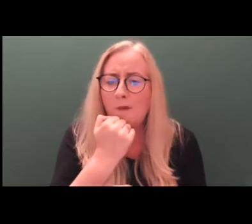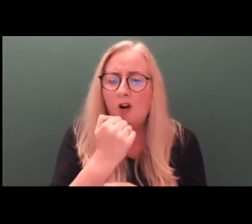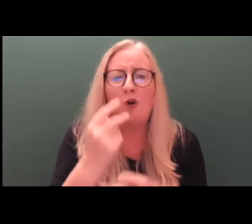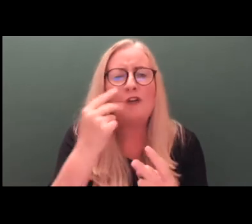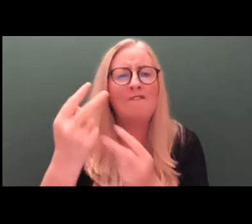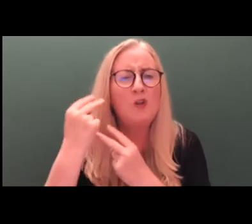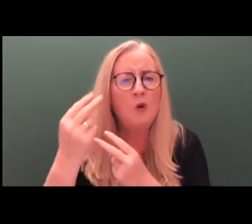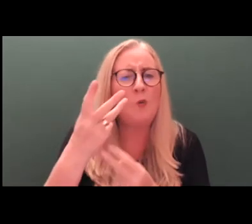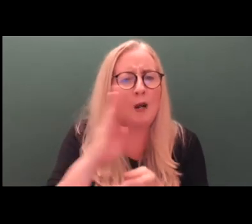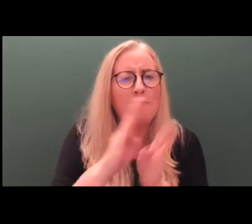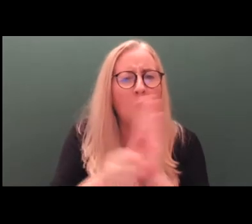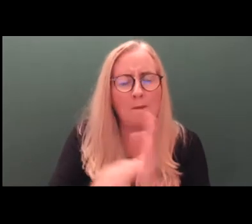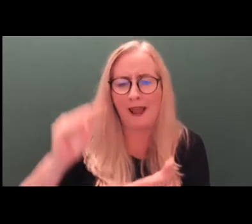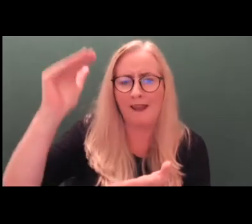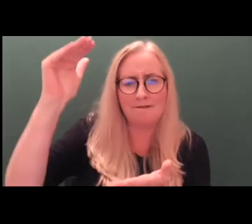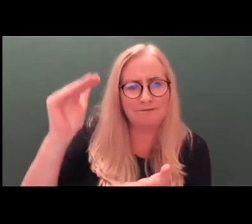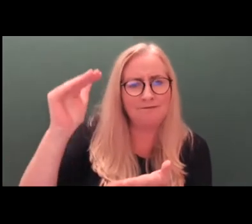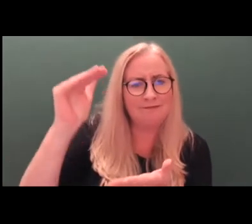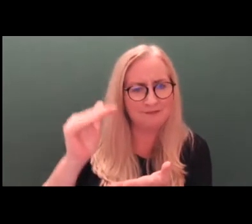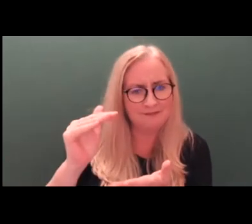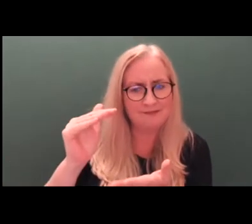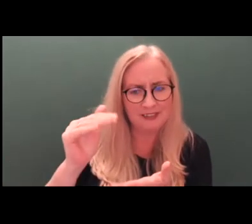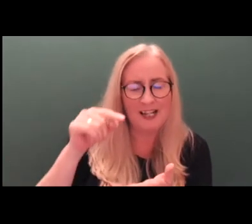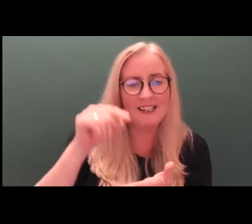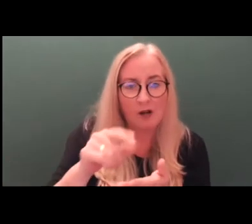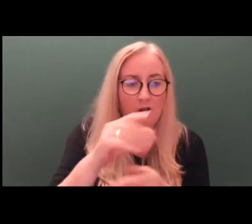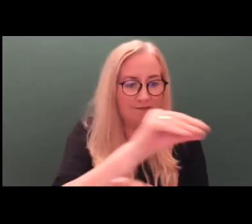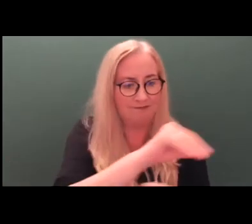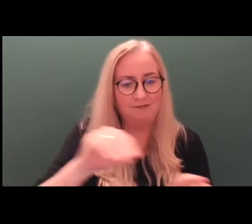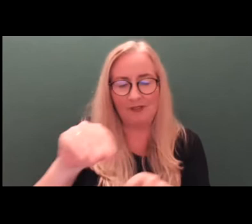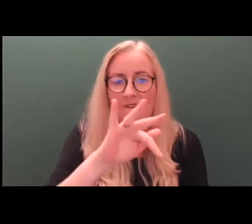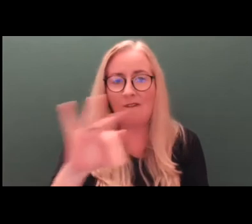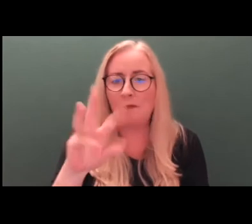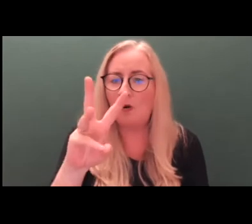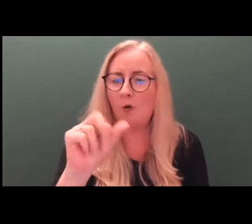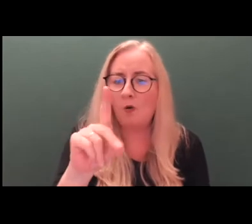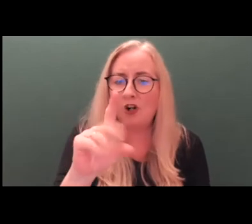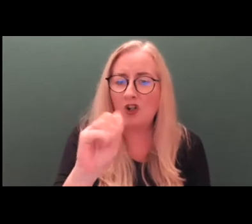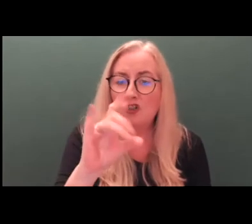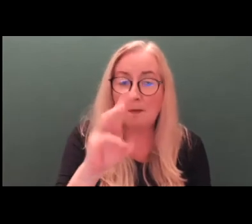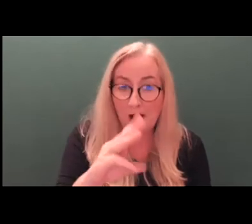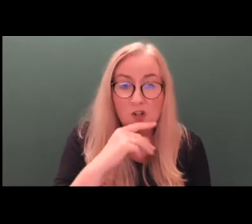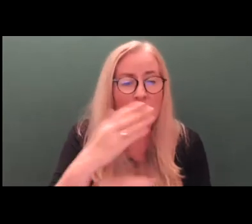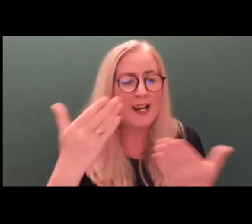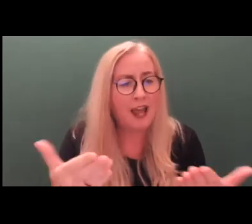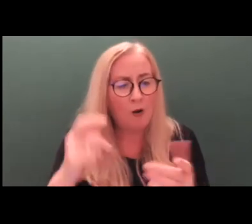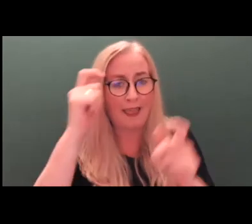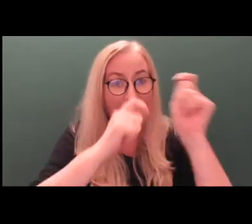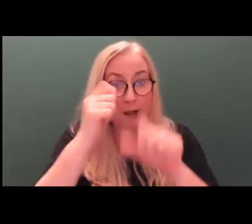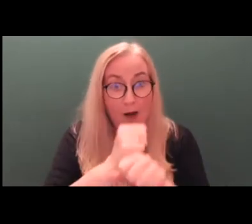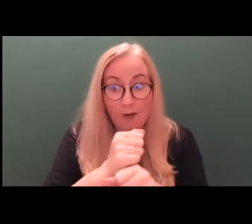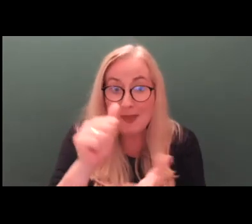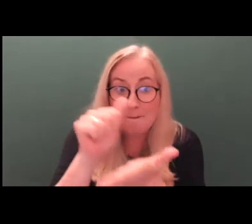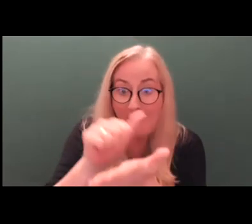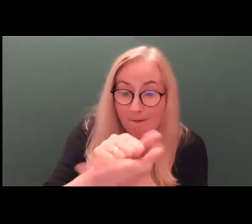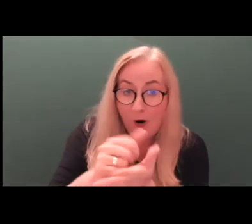decline in line with the numbers at discharge from wardship. Having considered the likely paperwork that will have